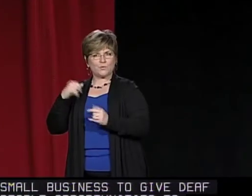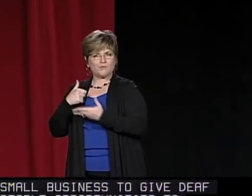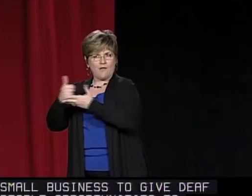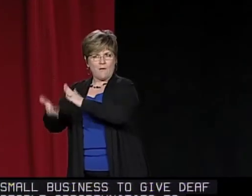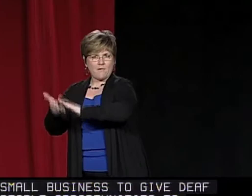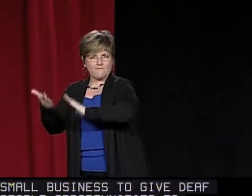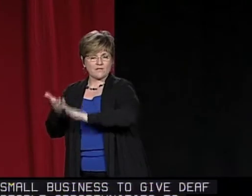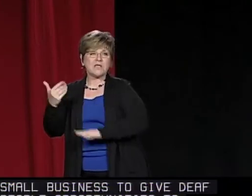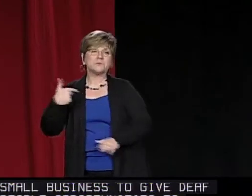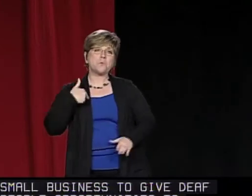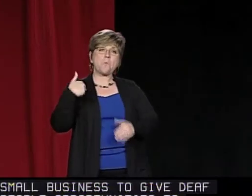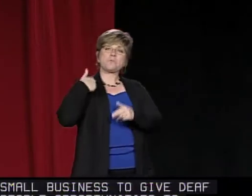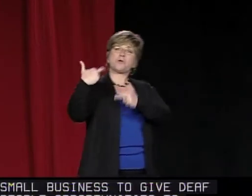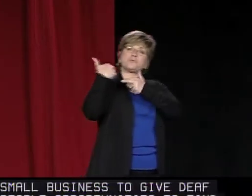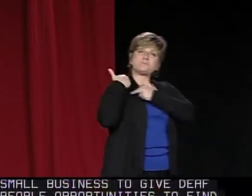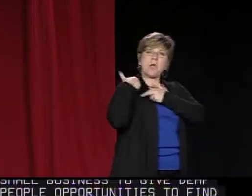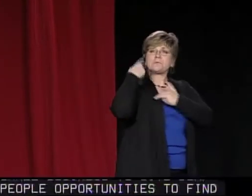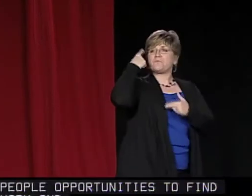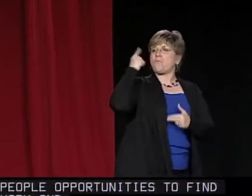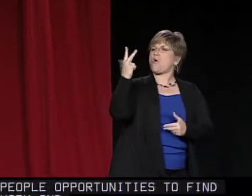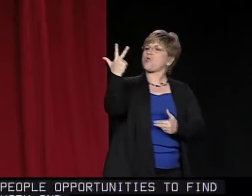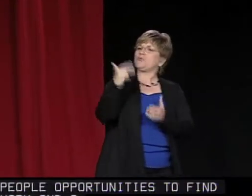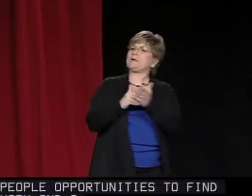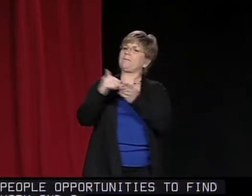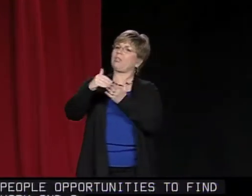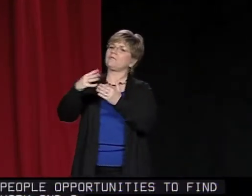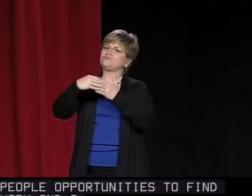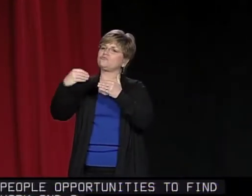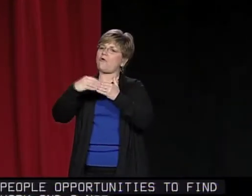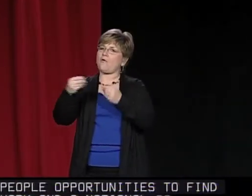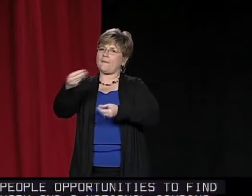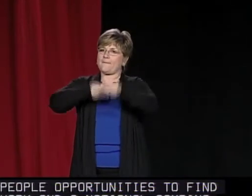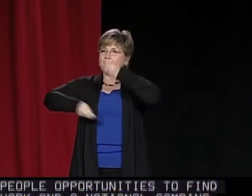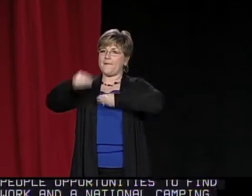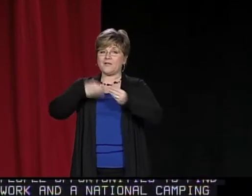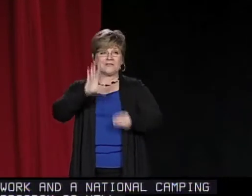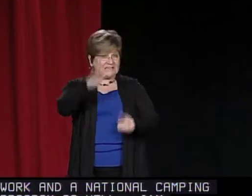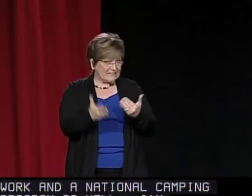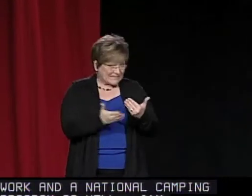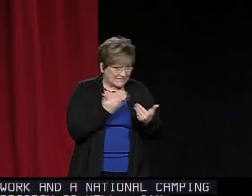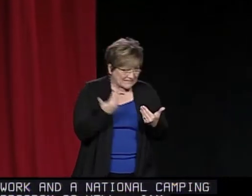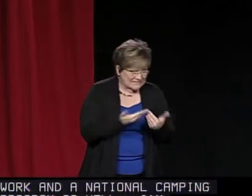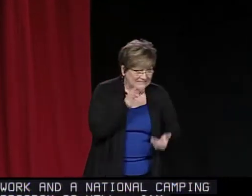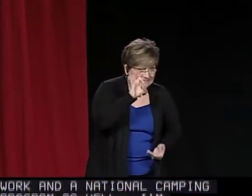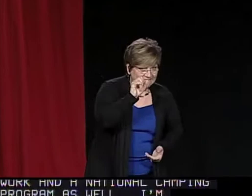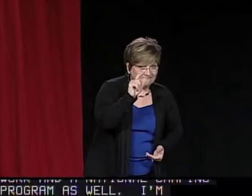a national camping program as well. I'm responsible for a $3 million budget.